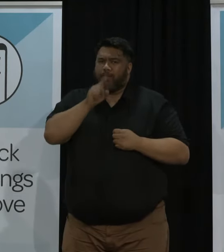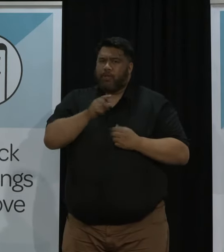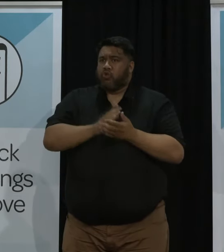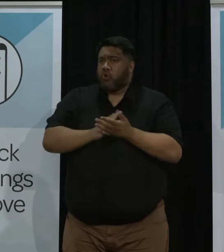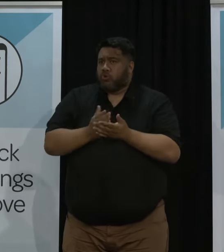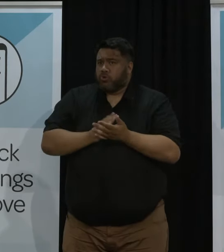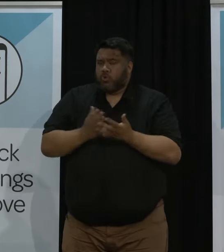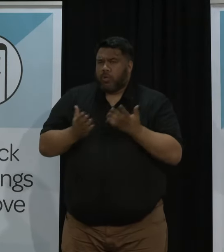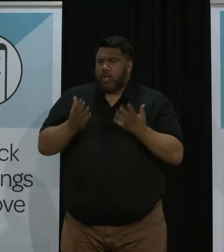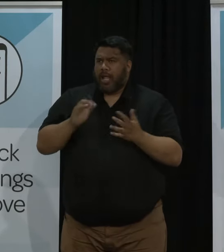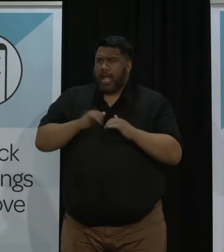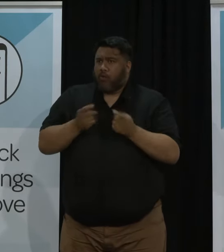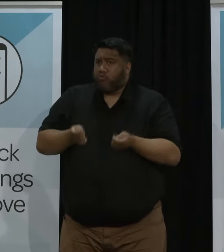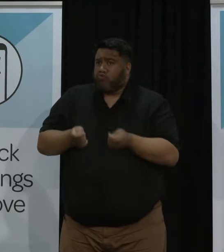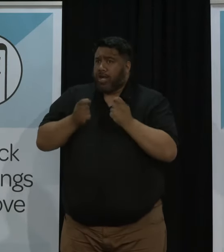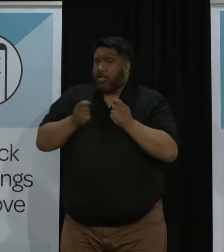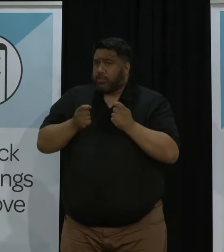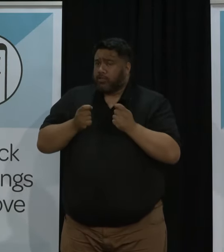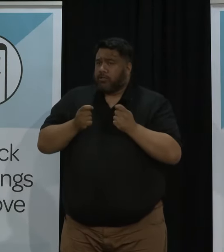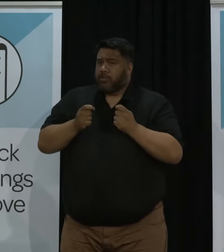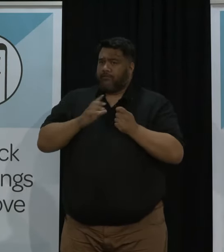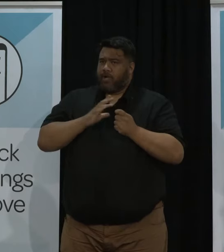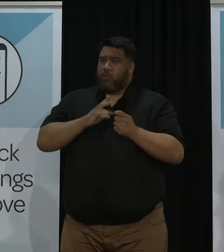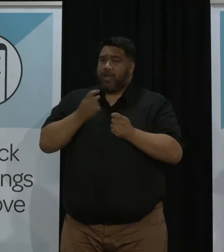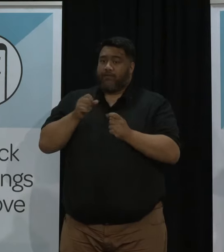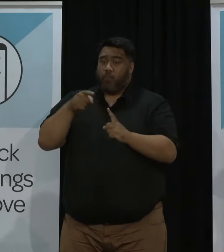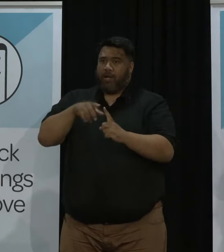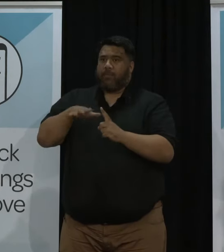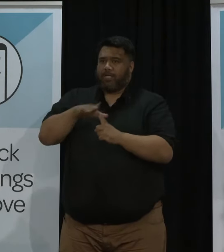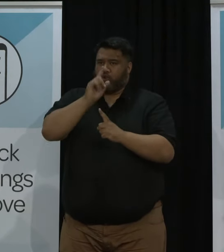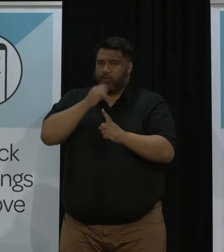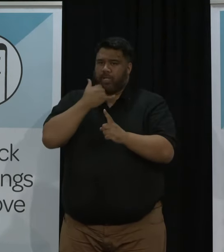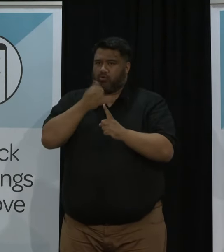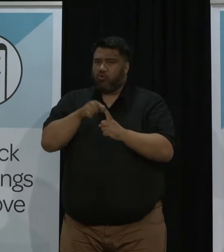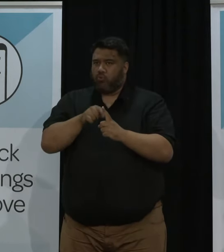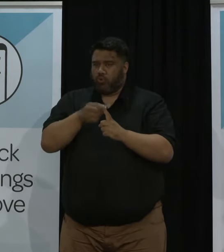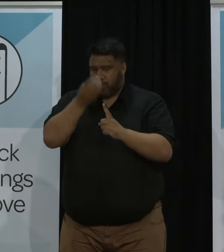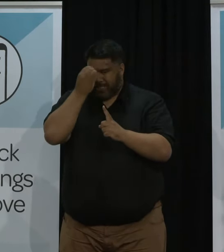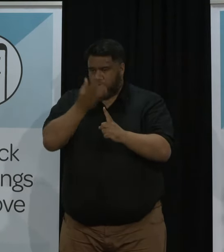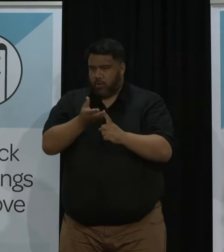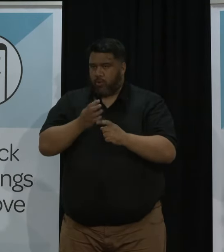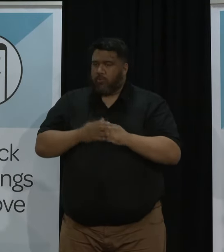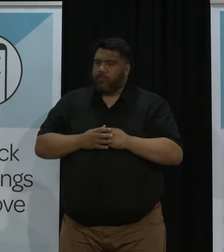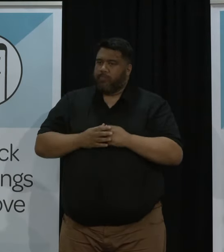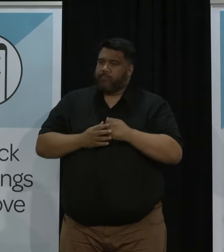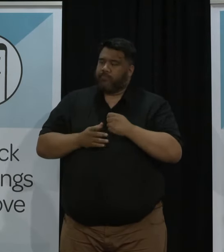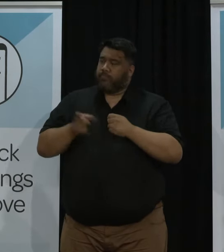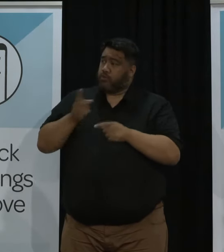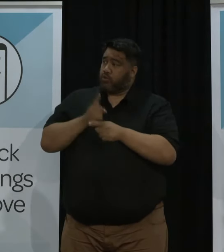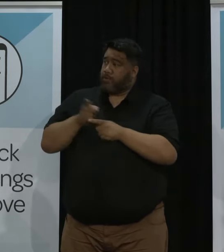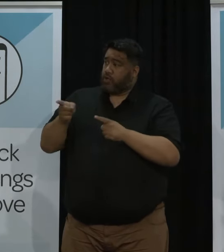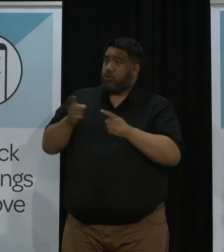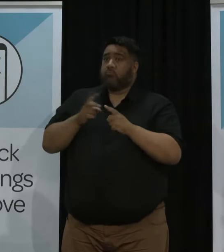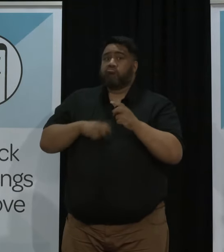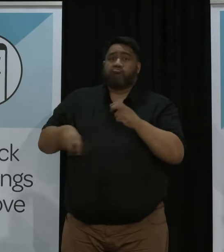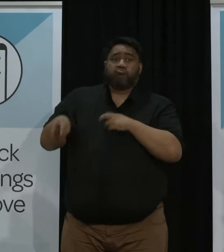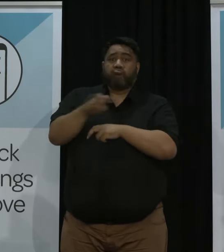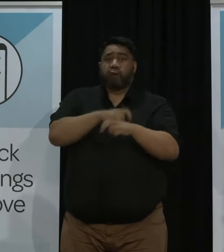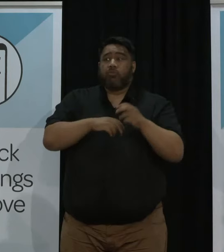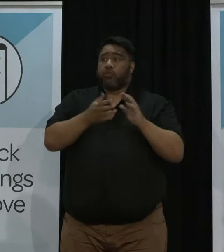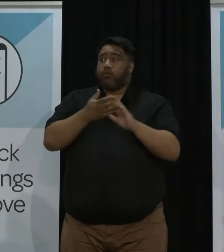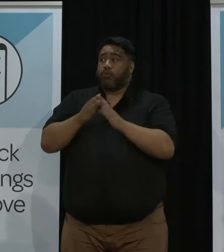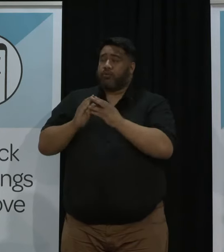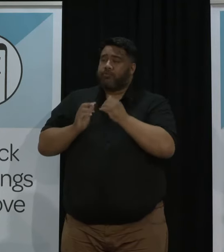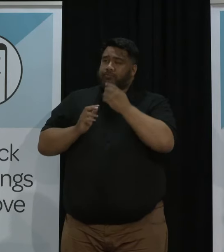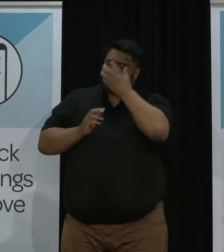clarity on how do they raise a concern like that just making sure we've got a single point for them In terms of you being out and about in the community given your case is probably